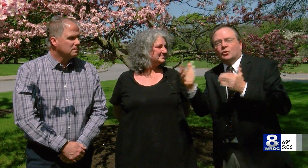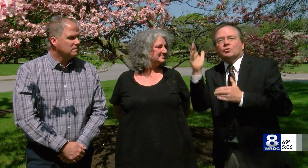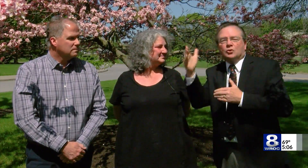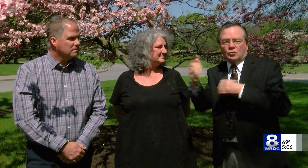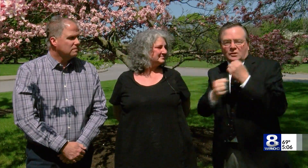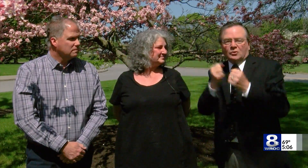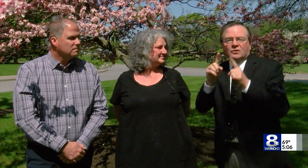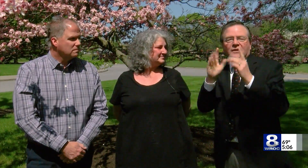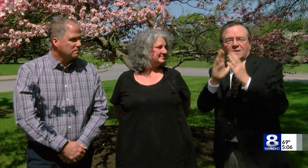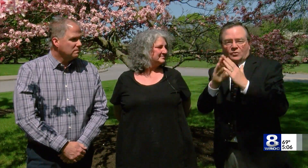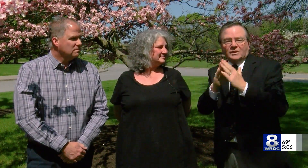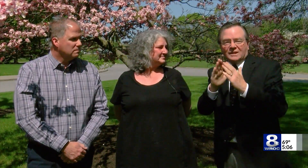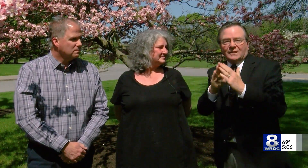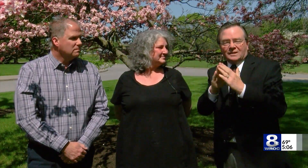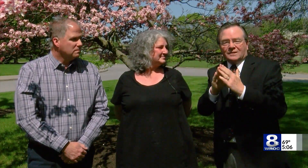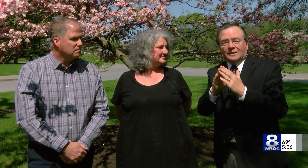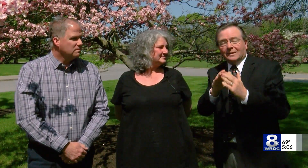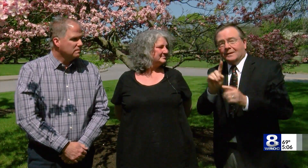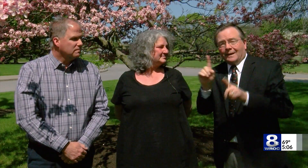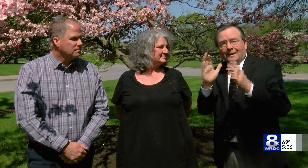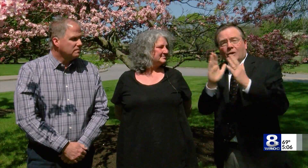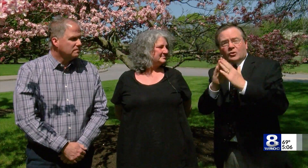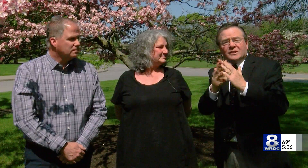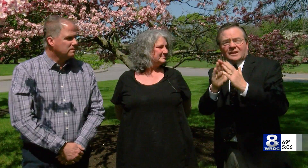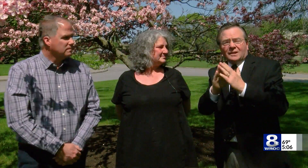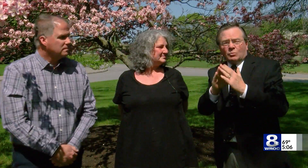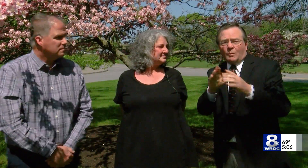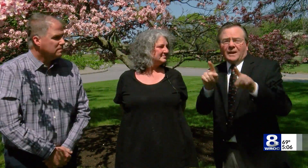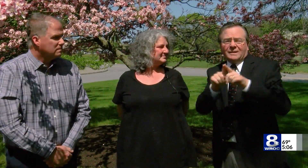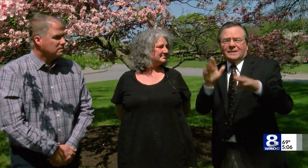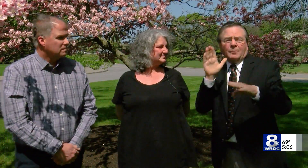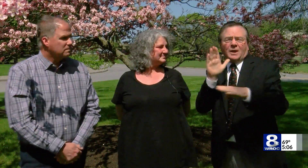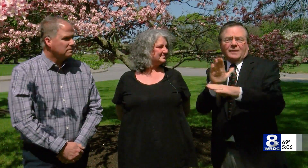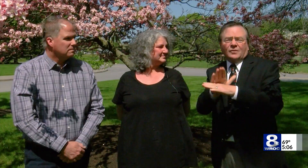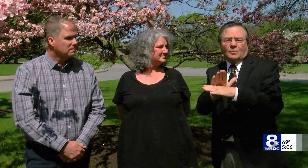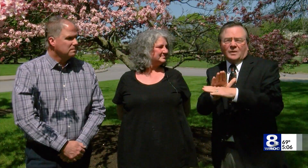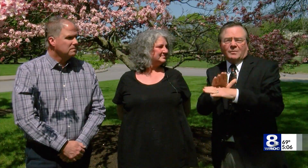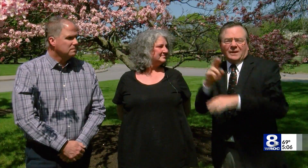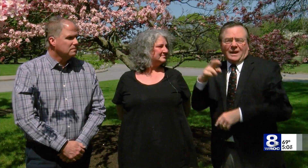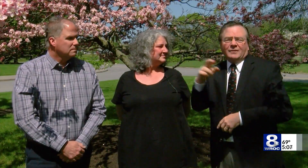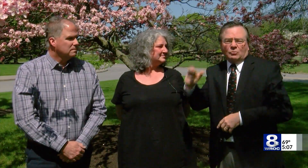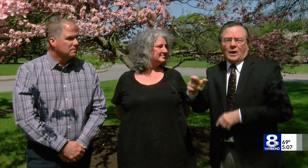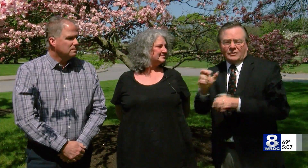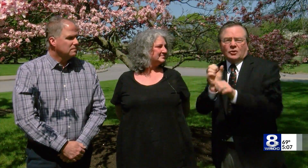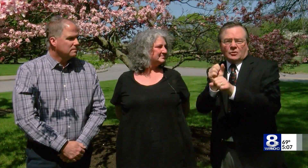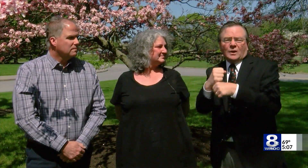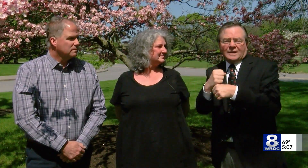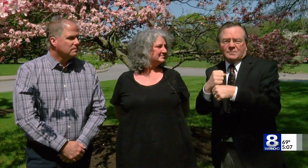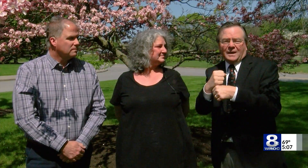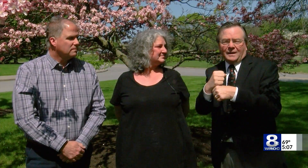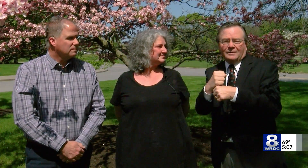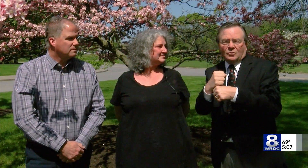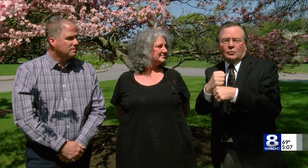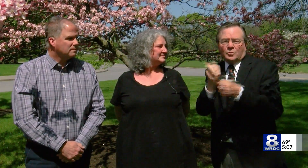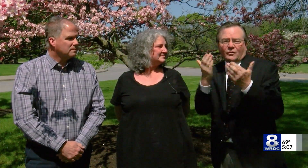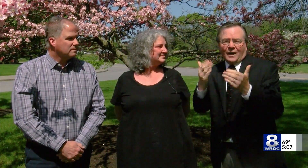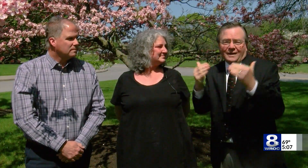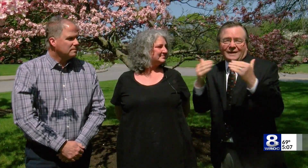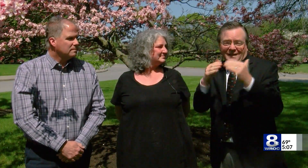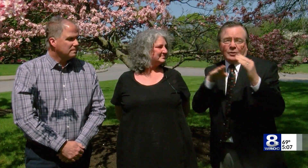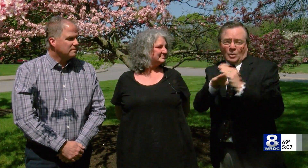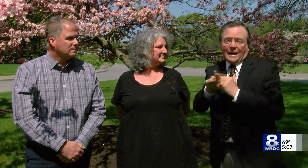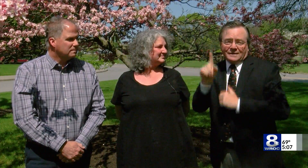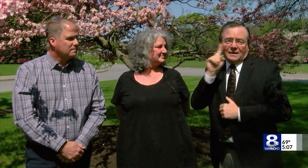this in future years in different cities. And other cities will make the same kind of commitment as Rochester has made to